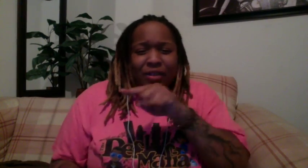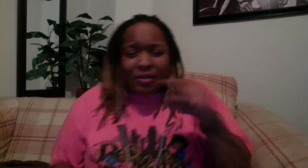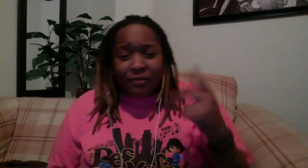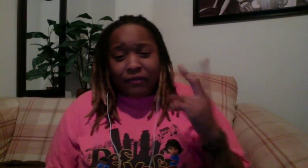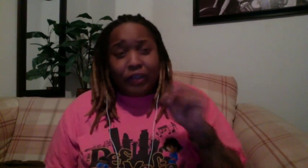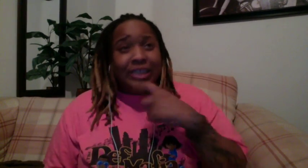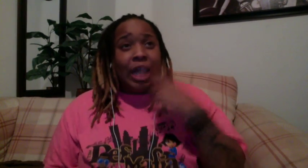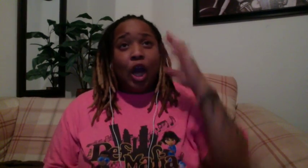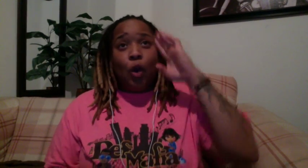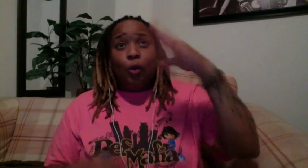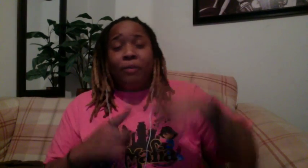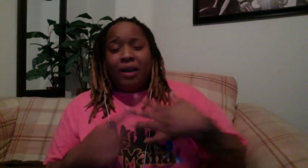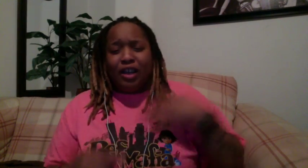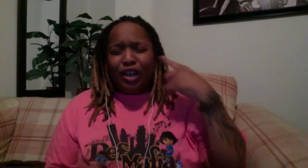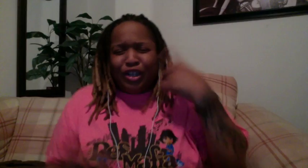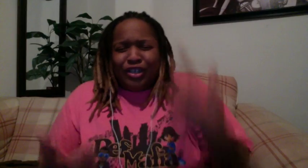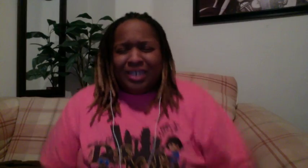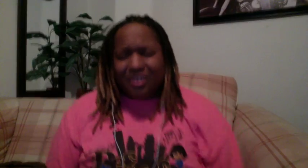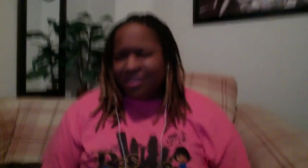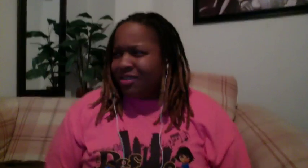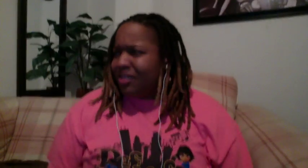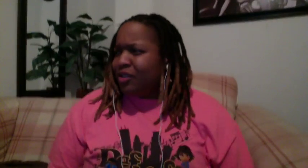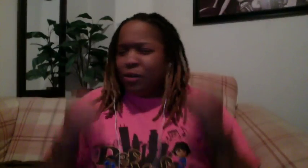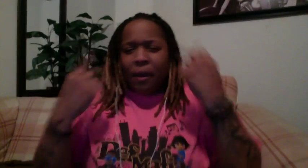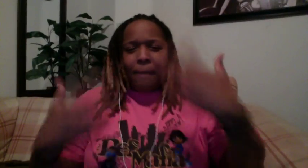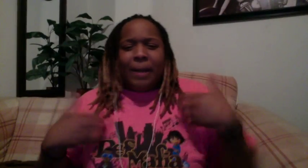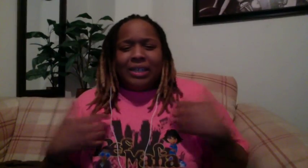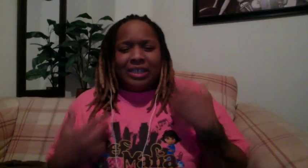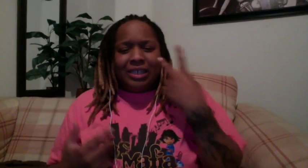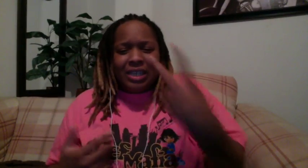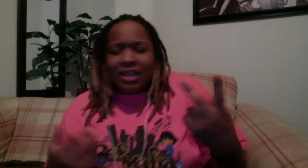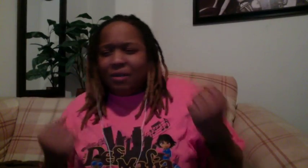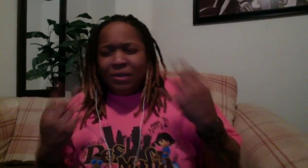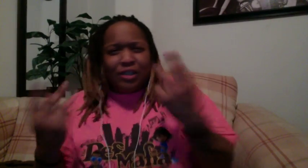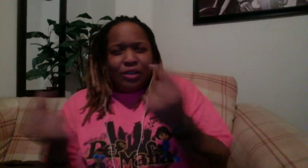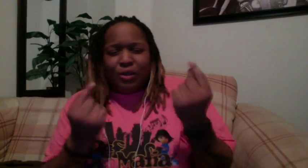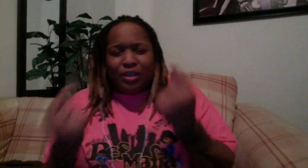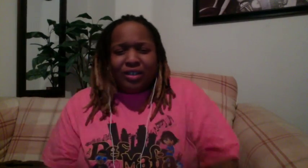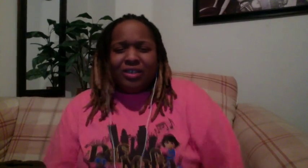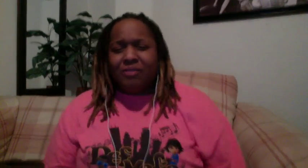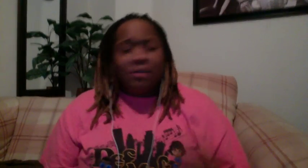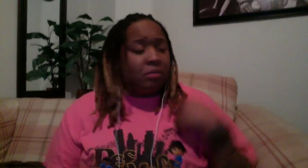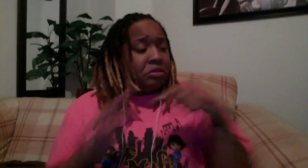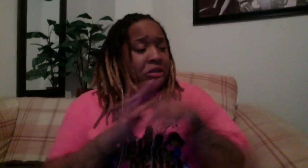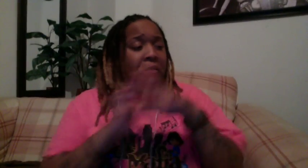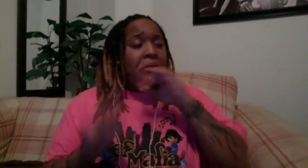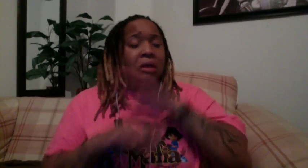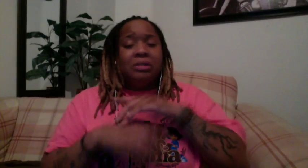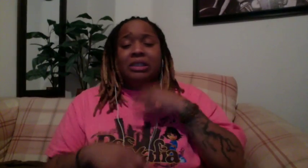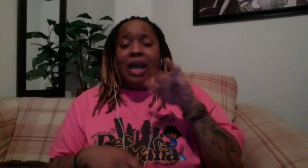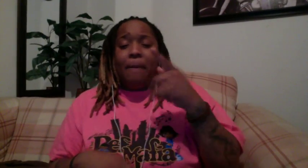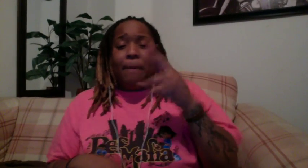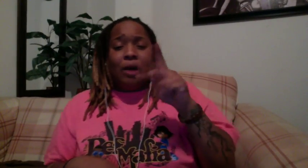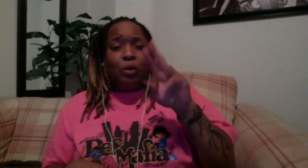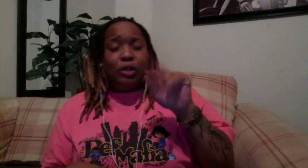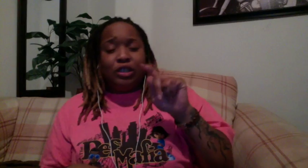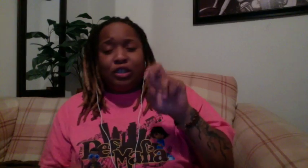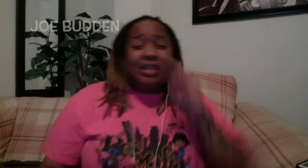of them verses Say hello to the hearses Too many monkeys see monkey doors I slaughter pigs on my tail like punky Brewster